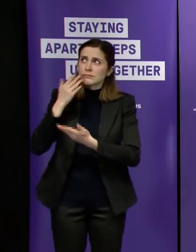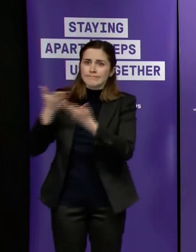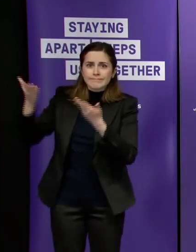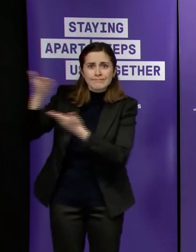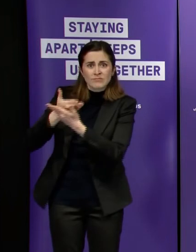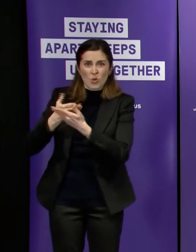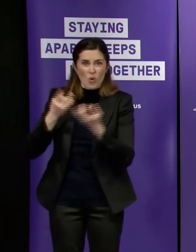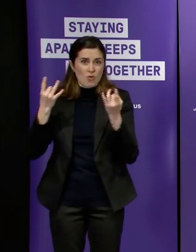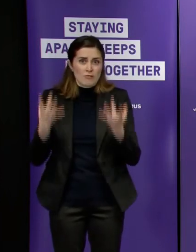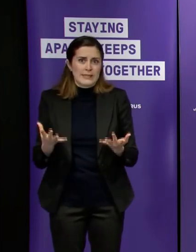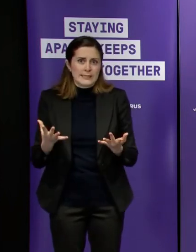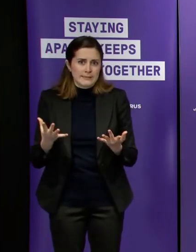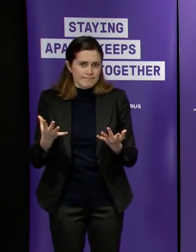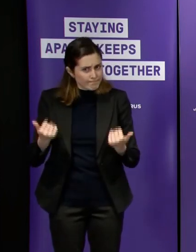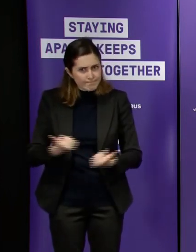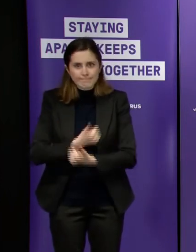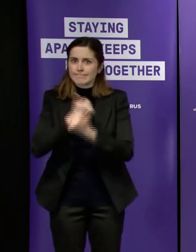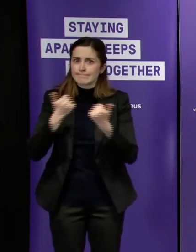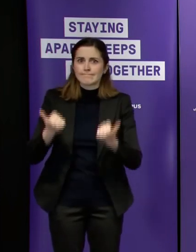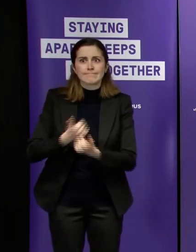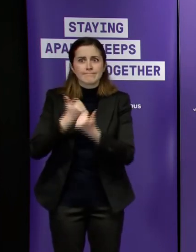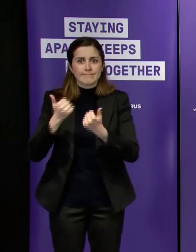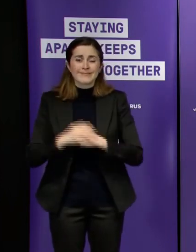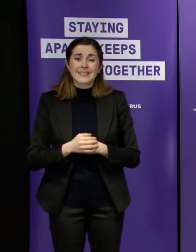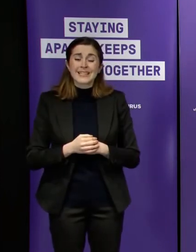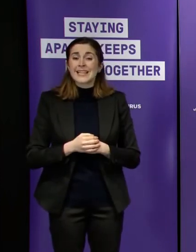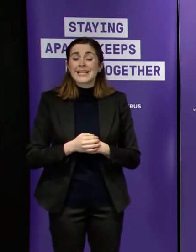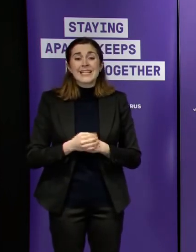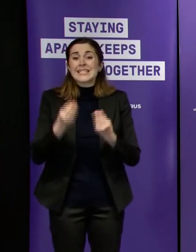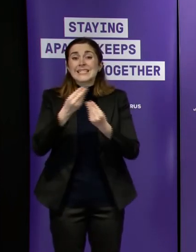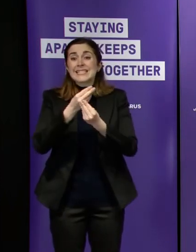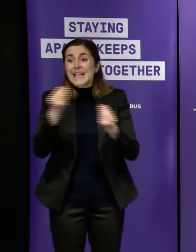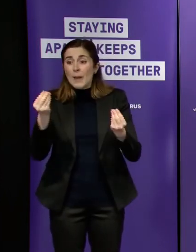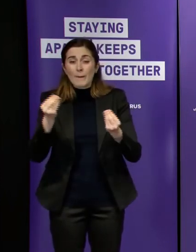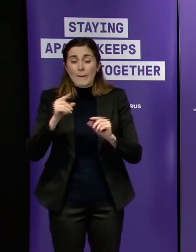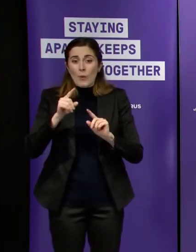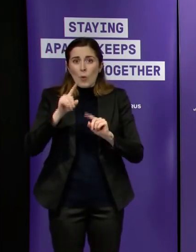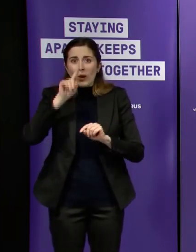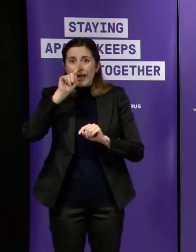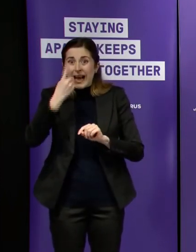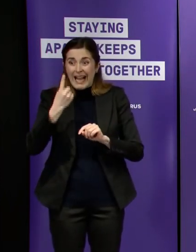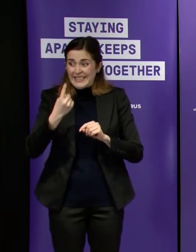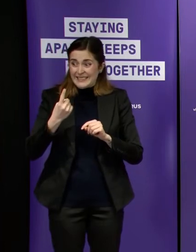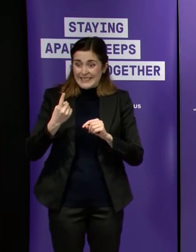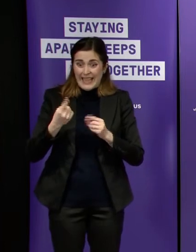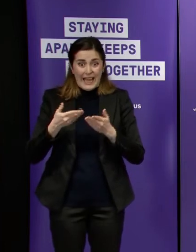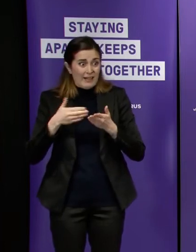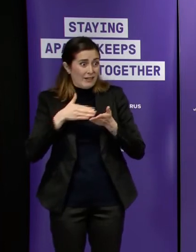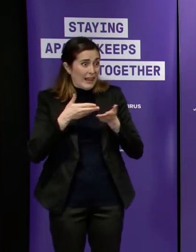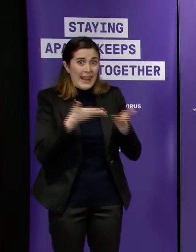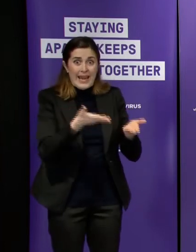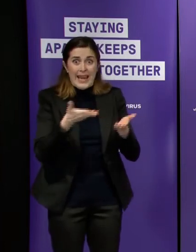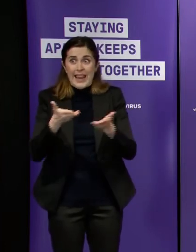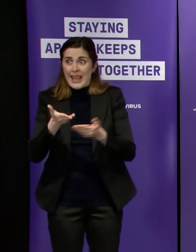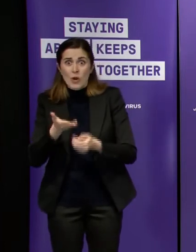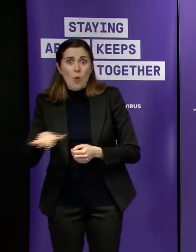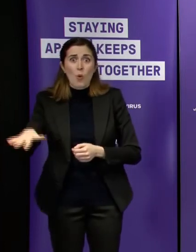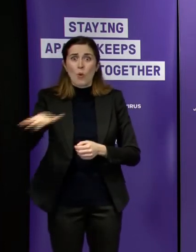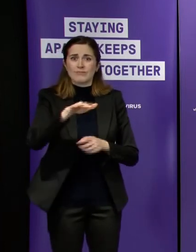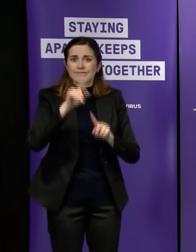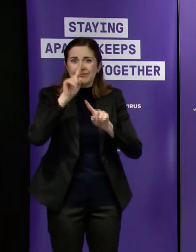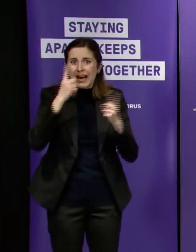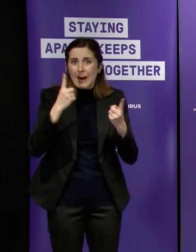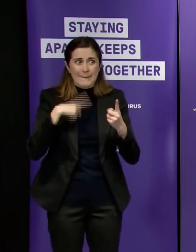and a lot of work going on to try and resolve them some of them we will not be able to resolve because that's the nature of closing the border it is about limiting movement uh